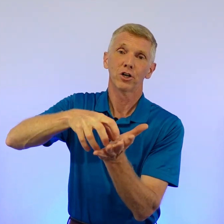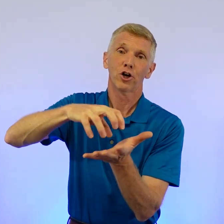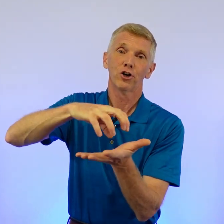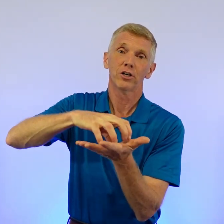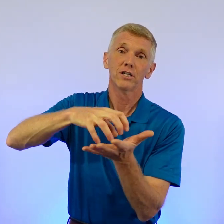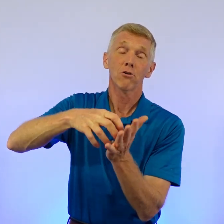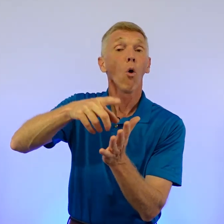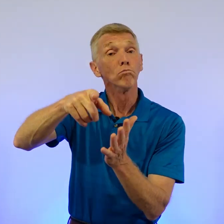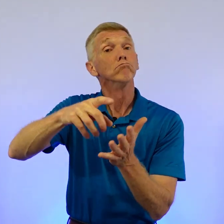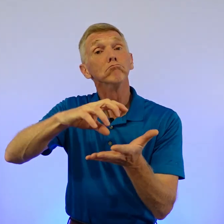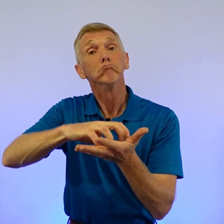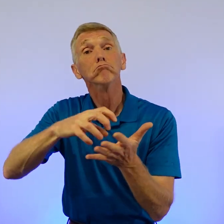cookies. Oh,